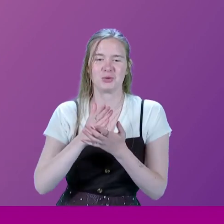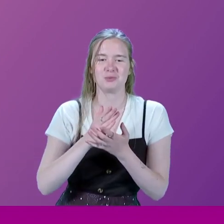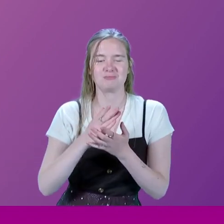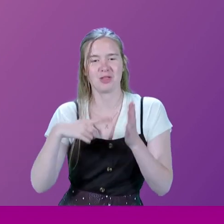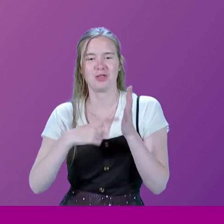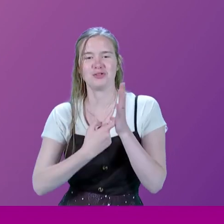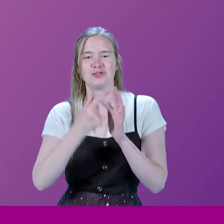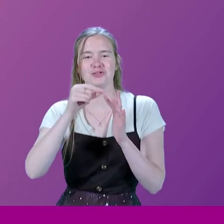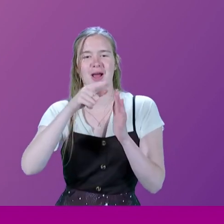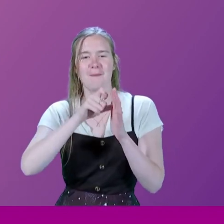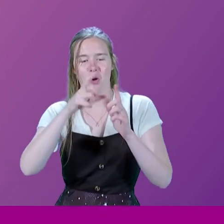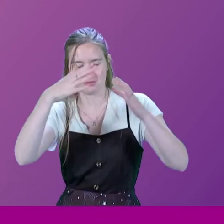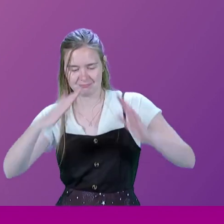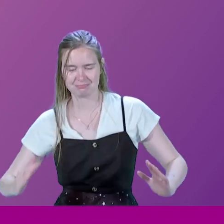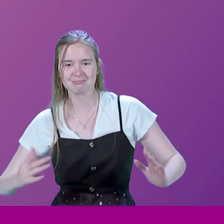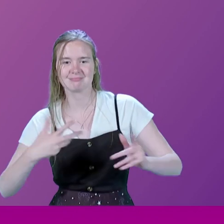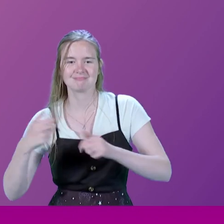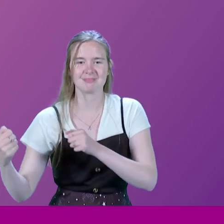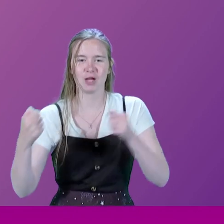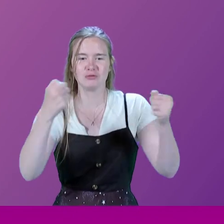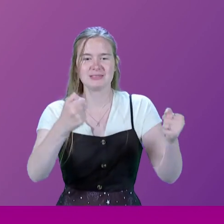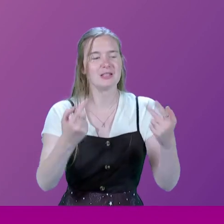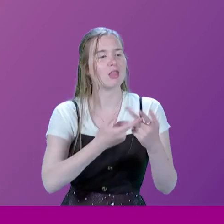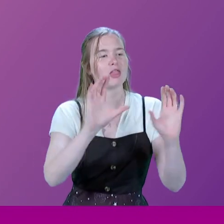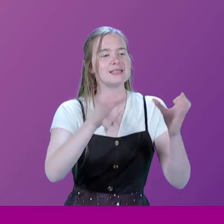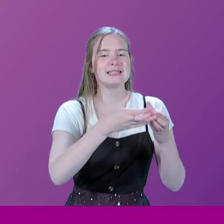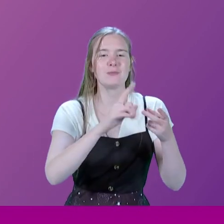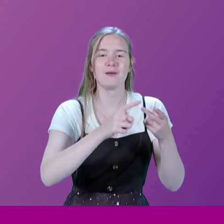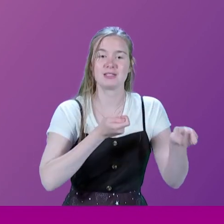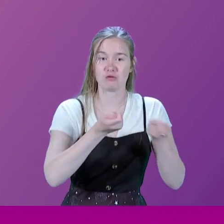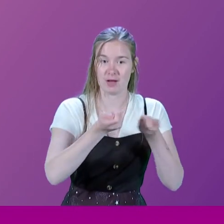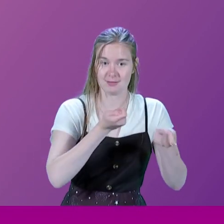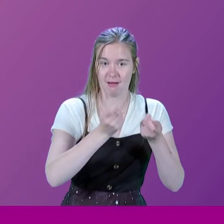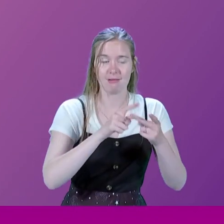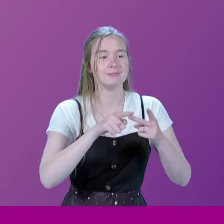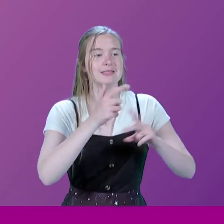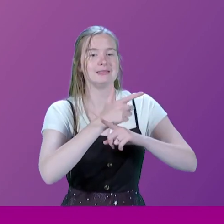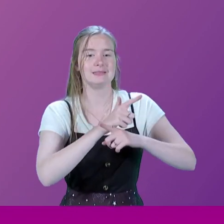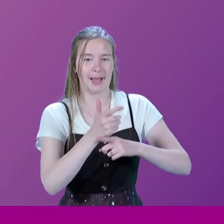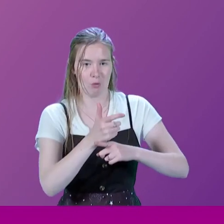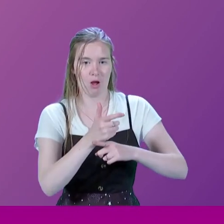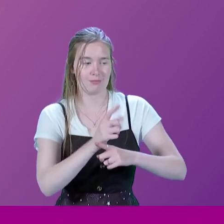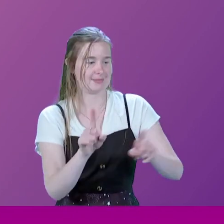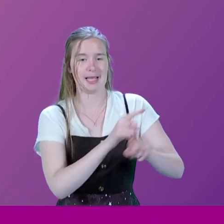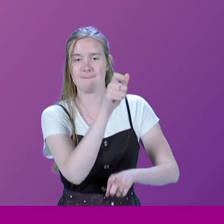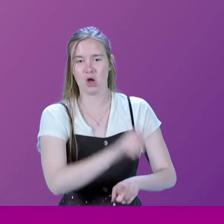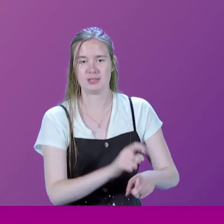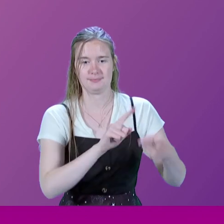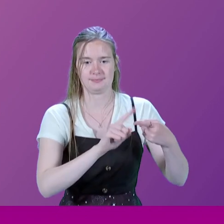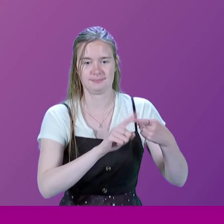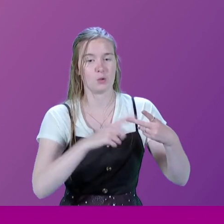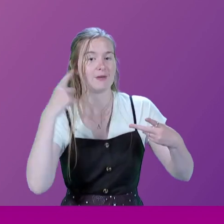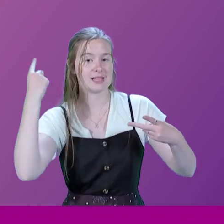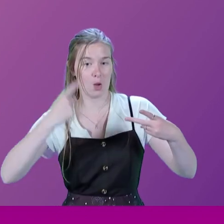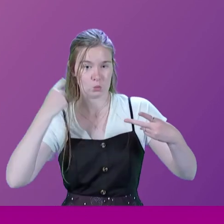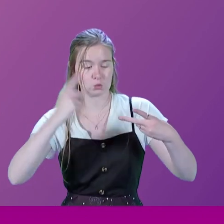tripod. And the rest of the team, well, we have the director and the camera are the same person. And we have sound.